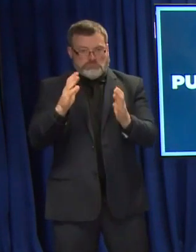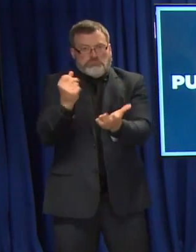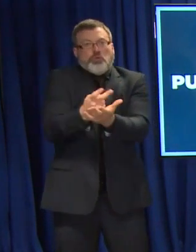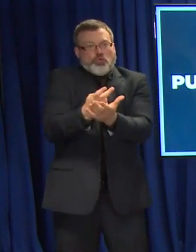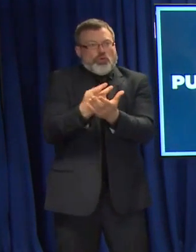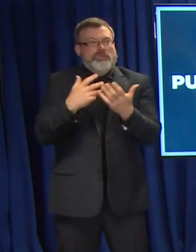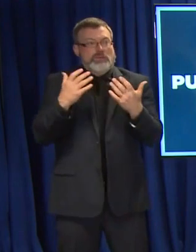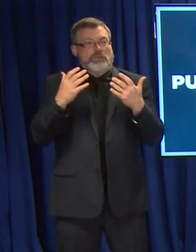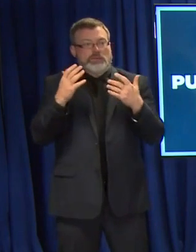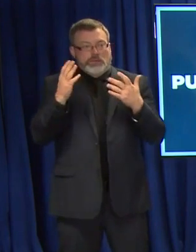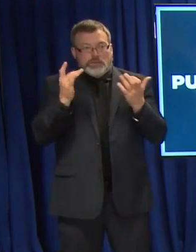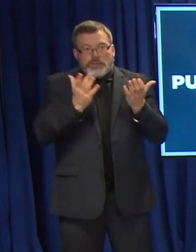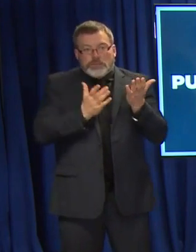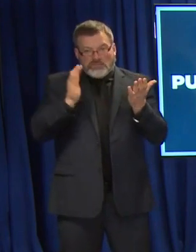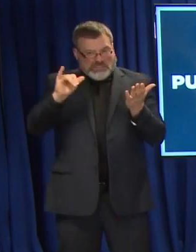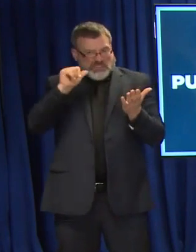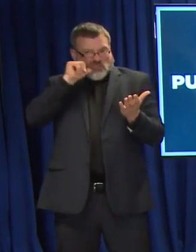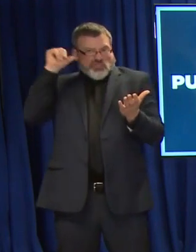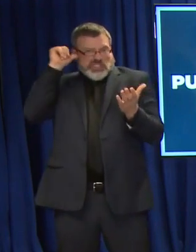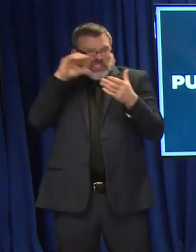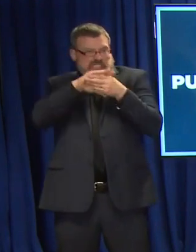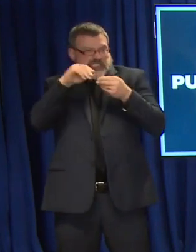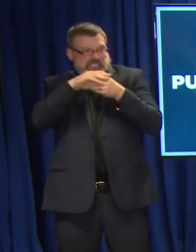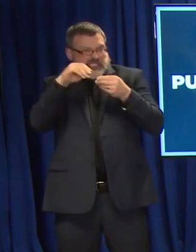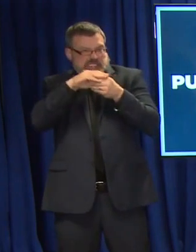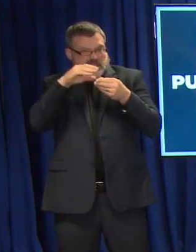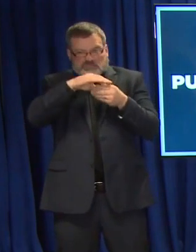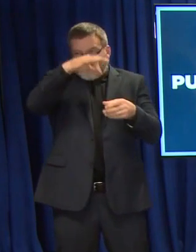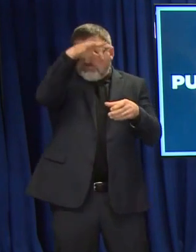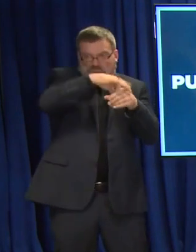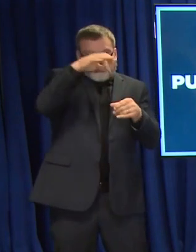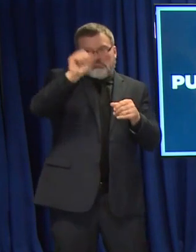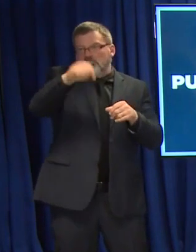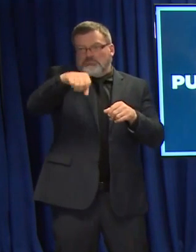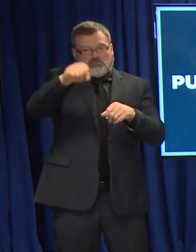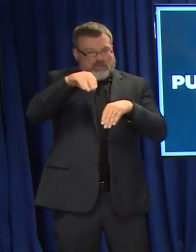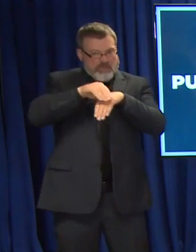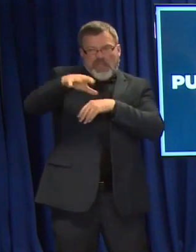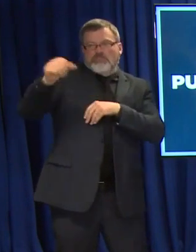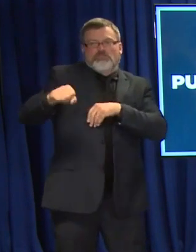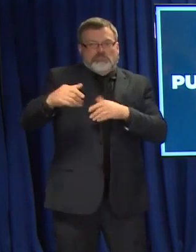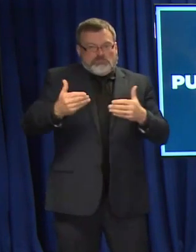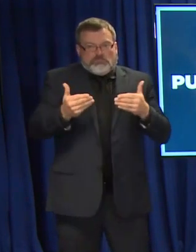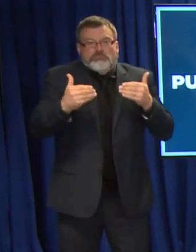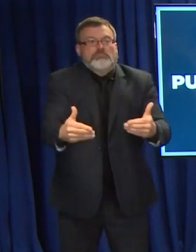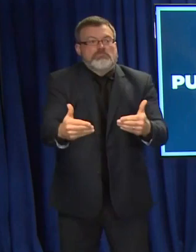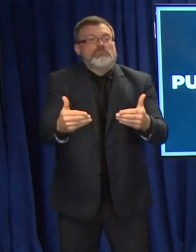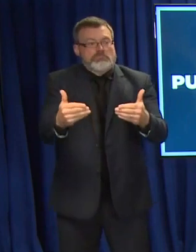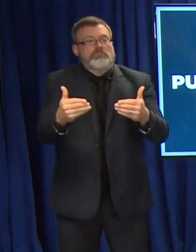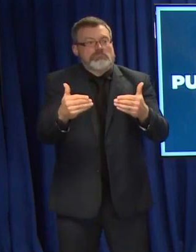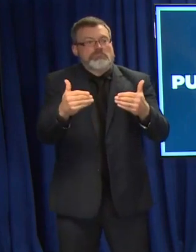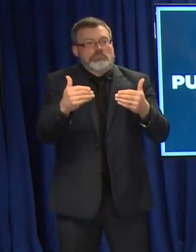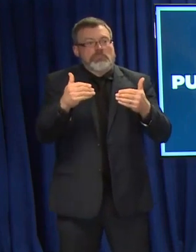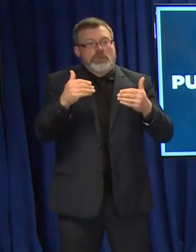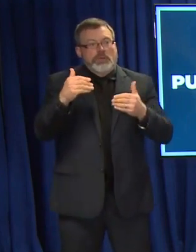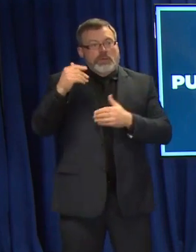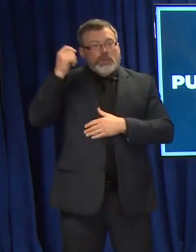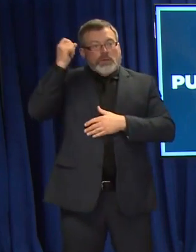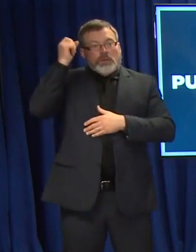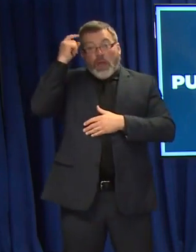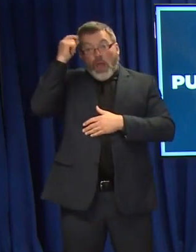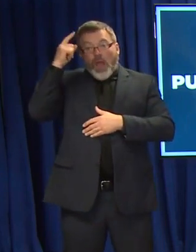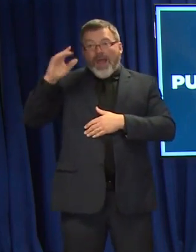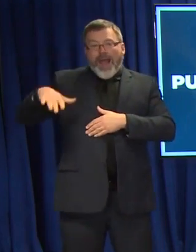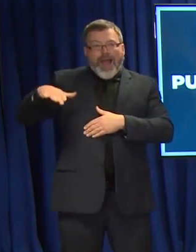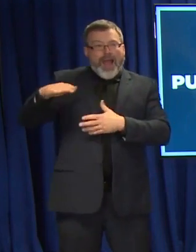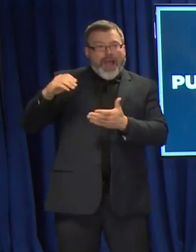allow vaccines to be used and administered in this age group, the 5 to 11 year olds. This recommendation still has yet to be formally adopted by